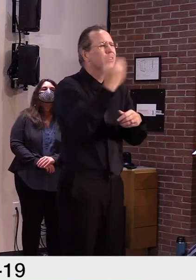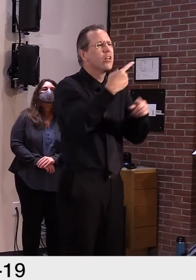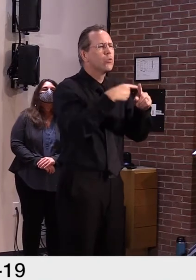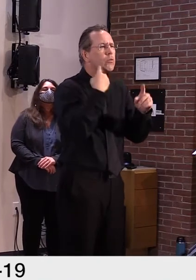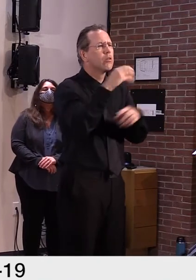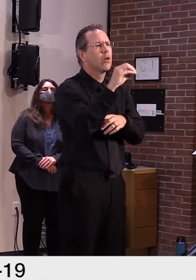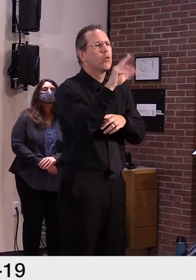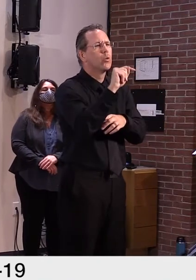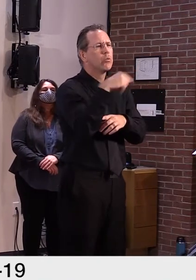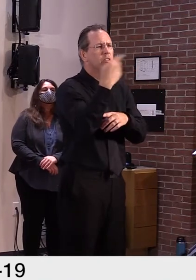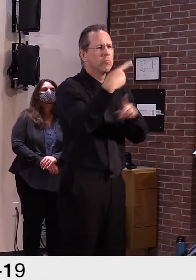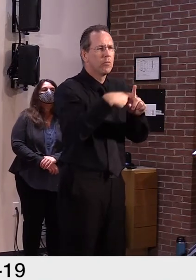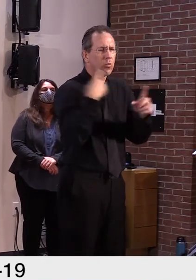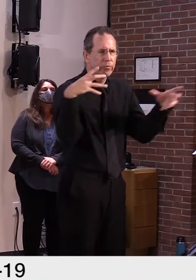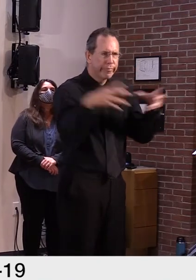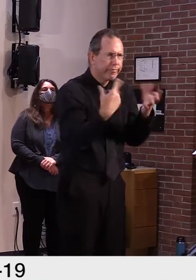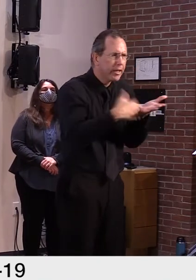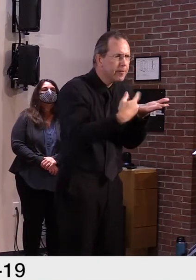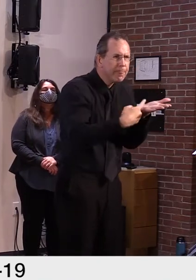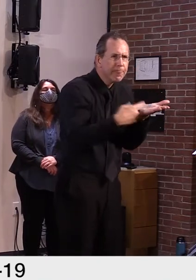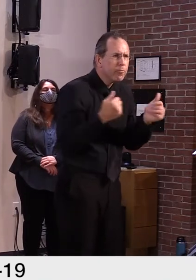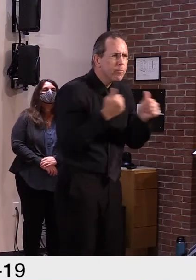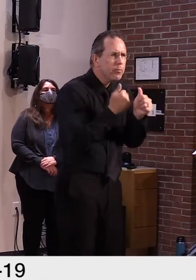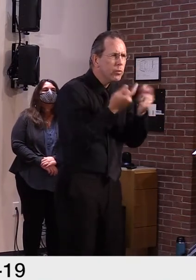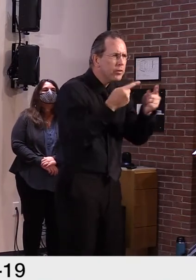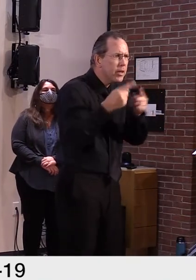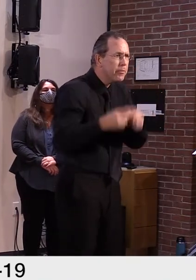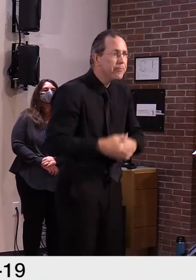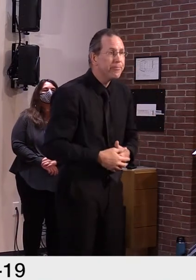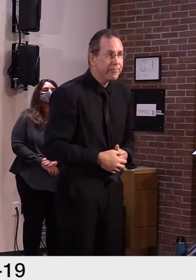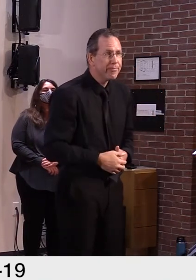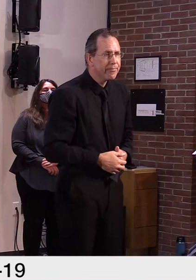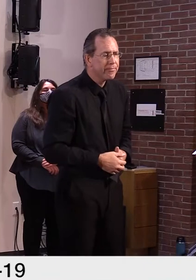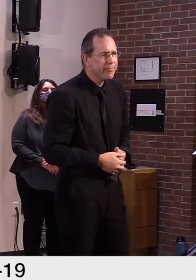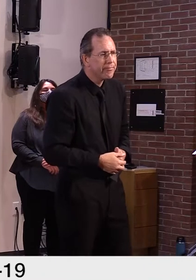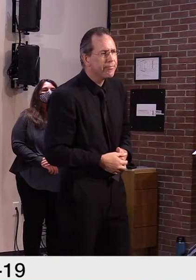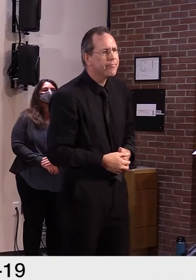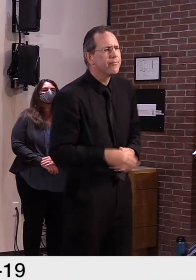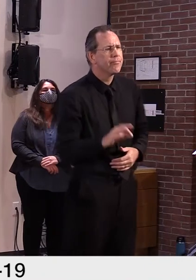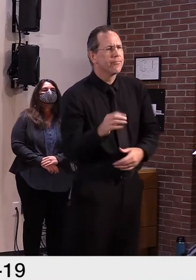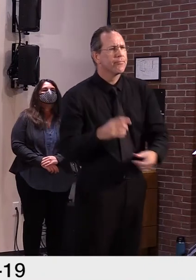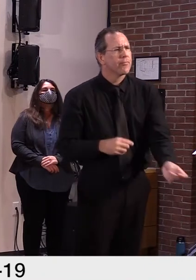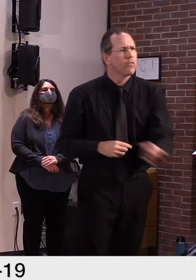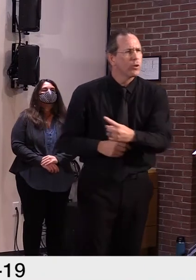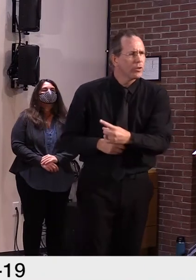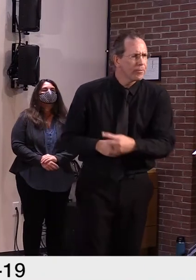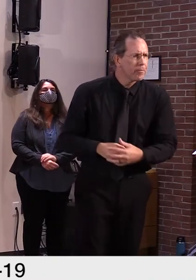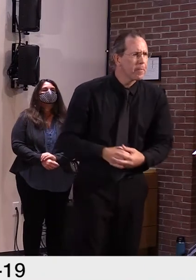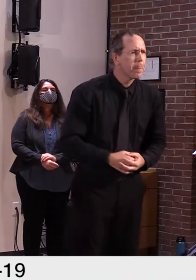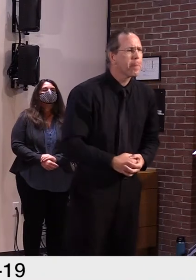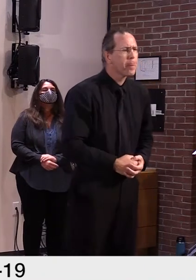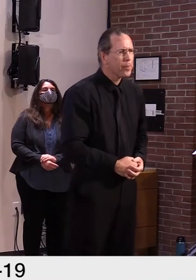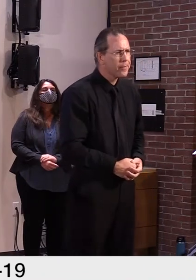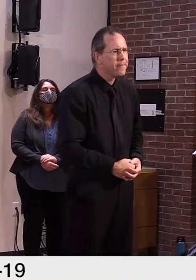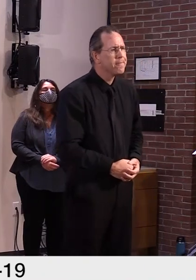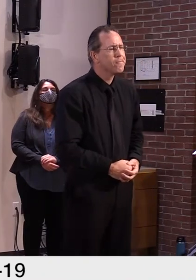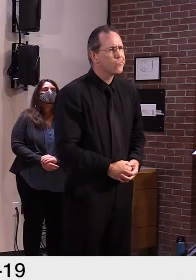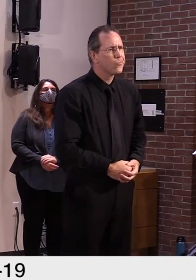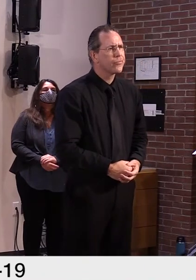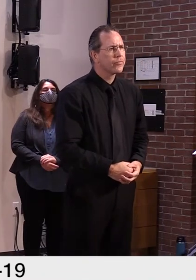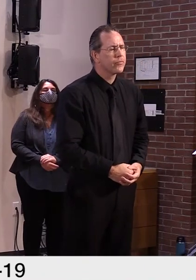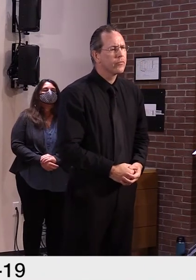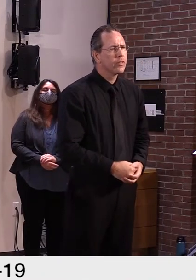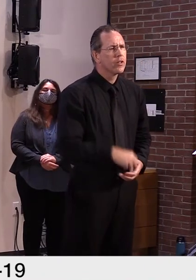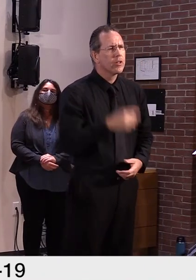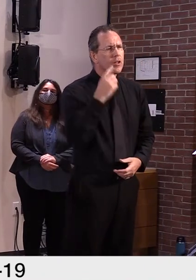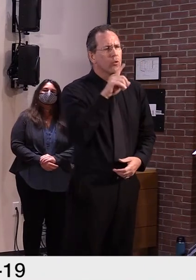And this might be for Commissioner Levine. I saw a headline the other day from elsewhere in the country on